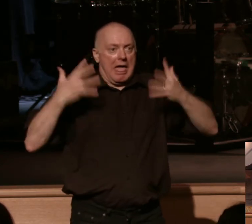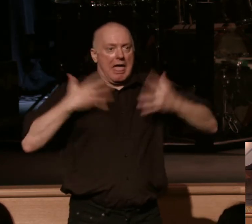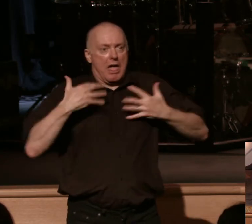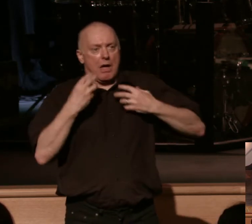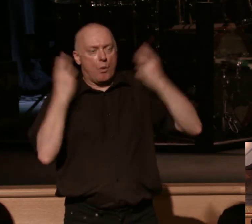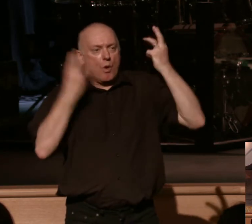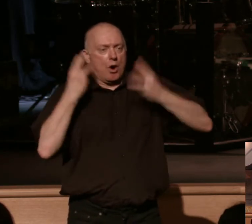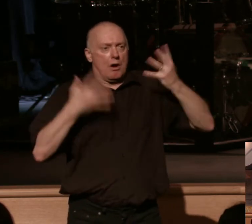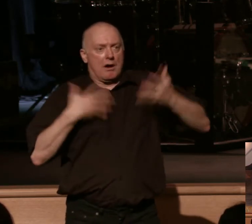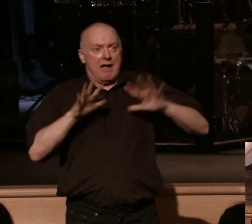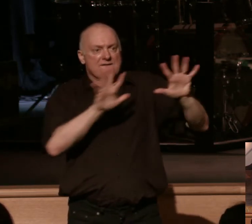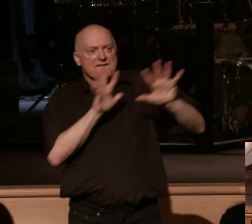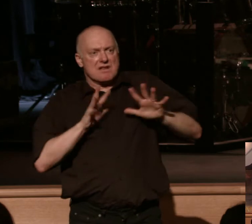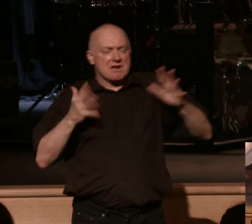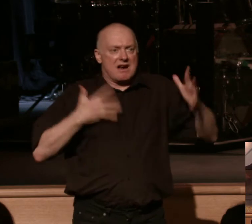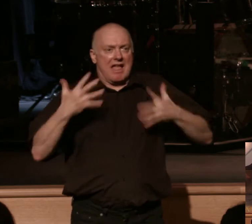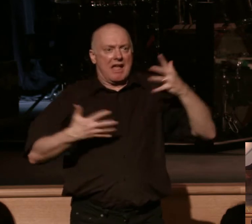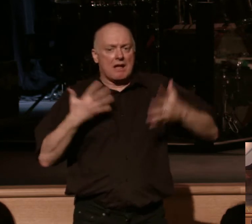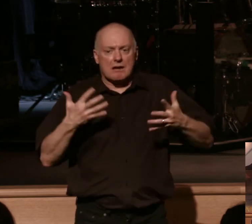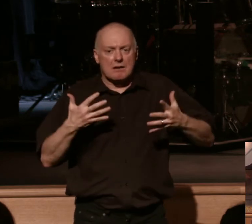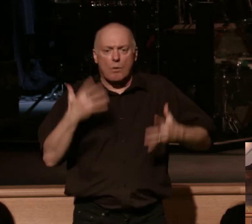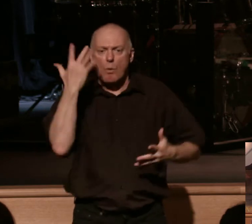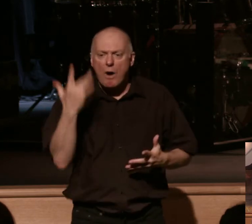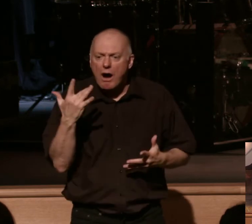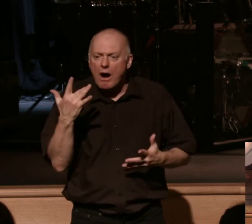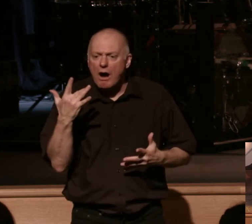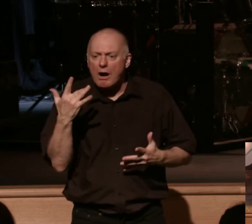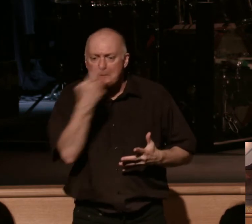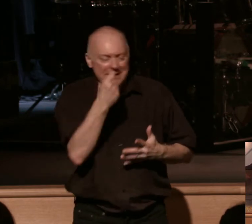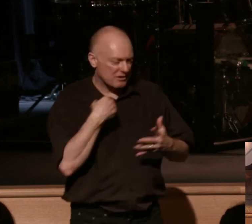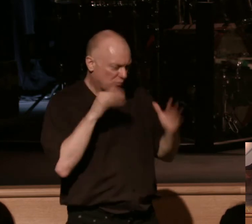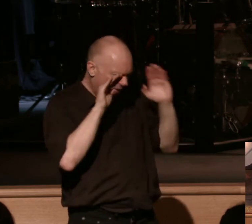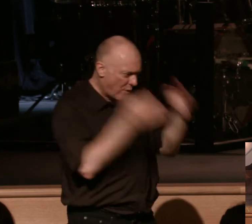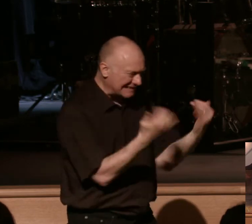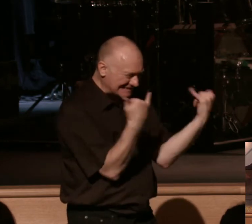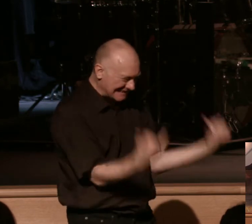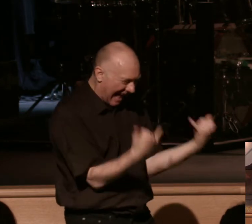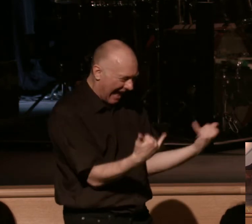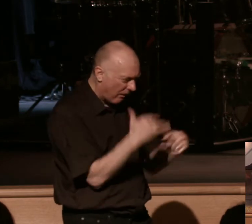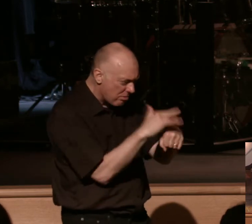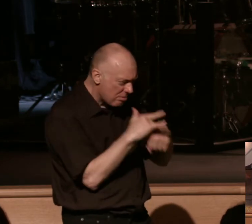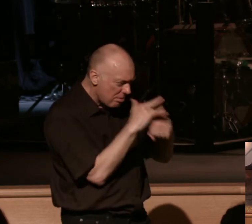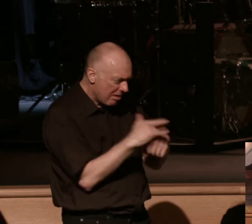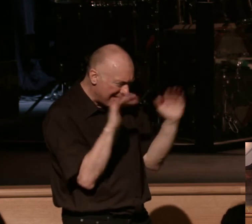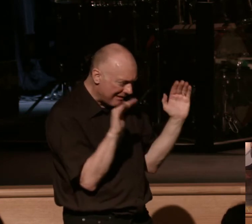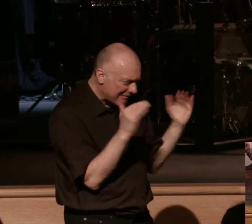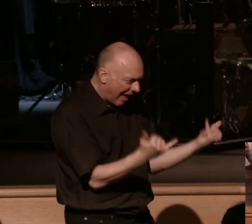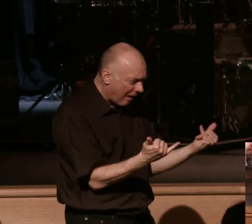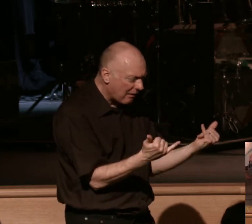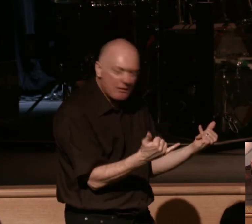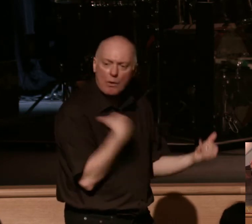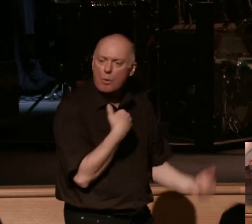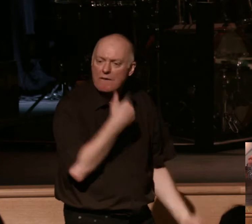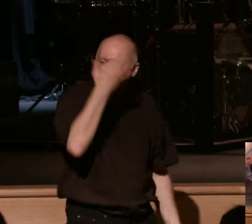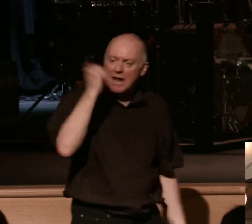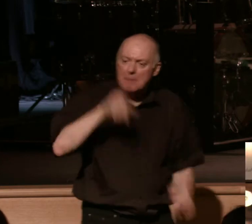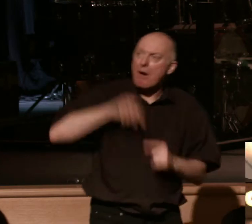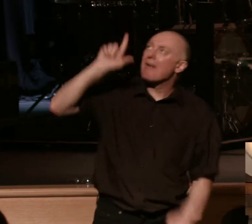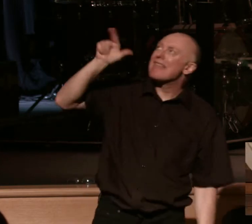paralyzed in fear, because we live so much for now, that we've neglected what's going to be, but the person who lives so